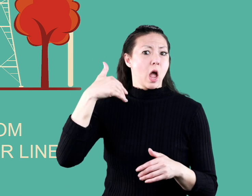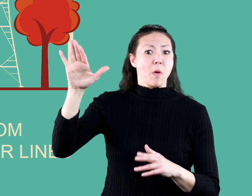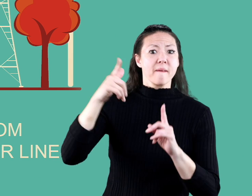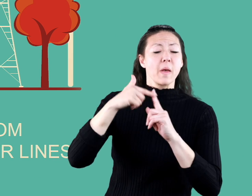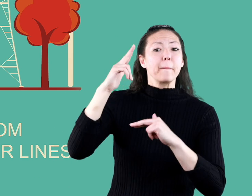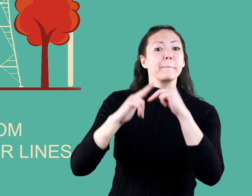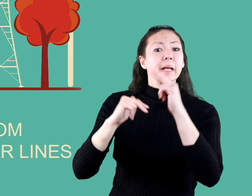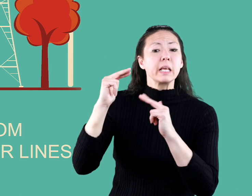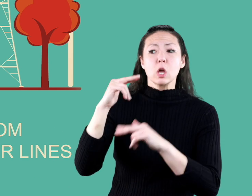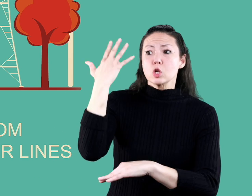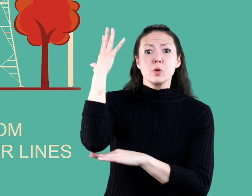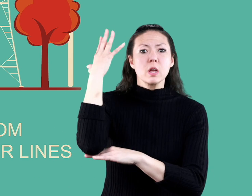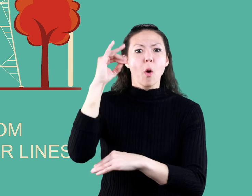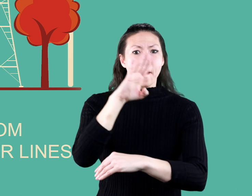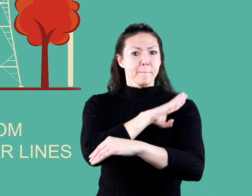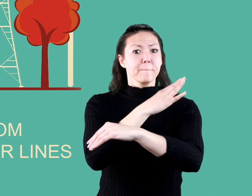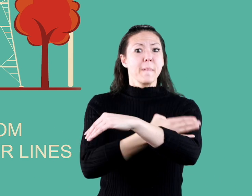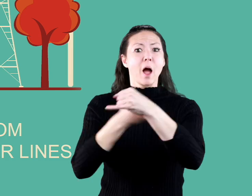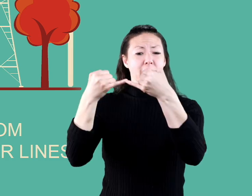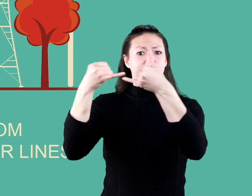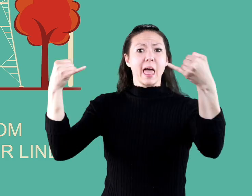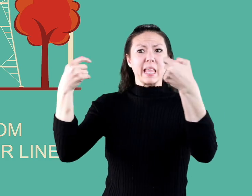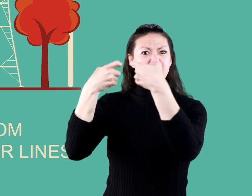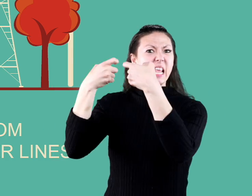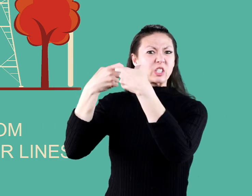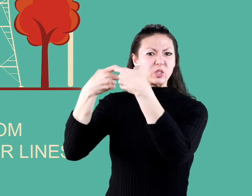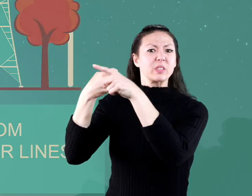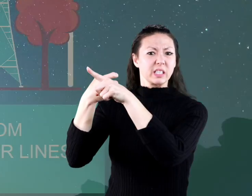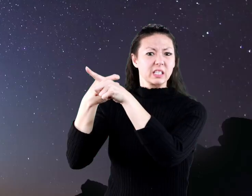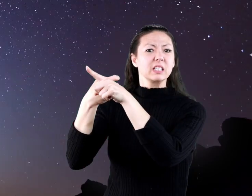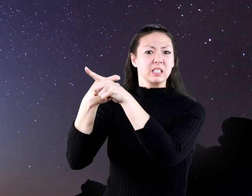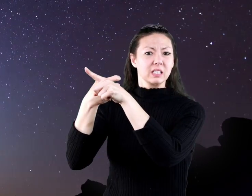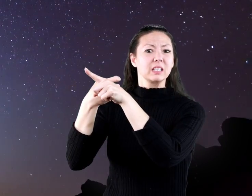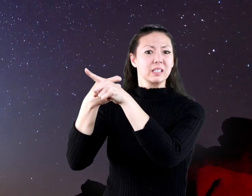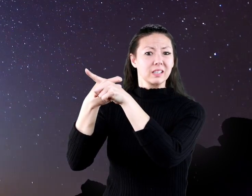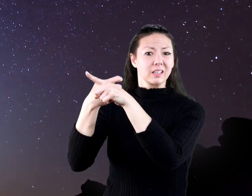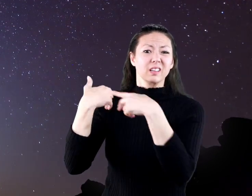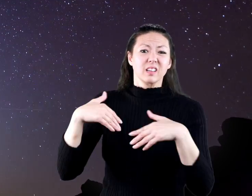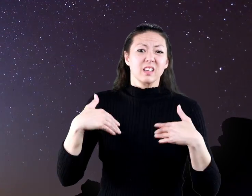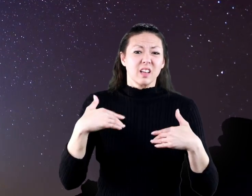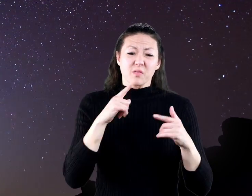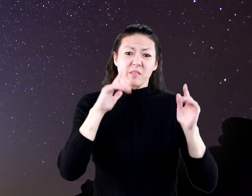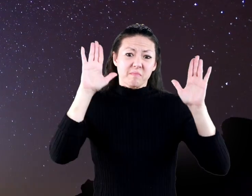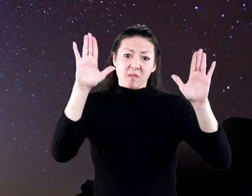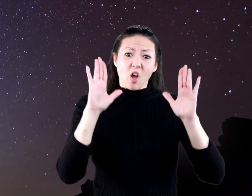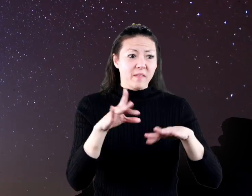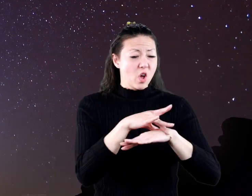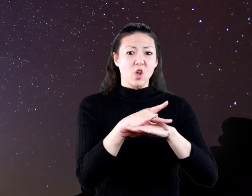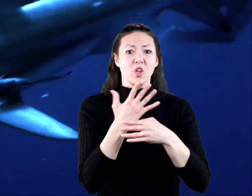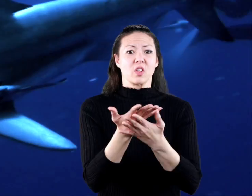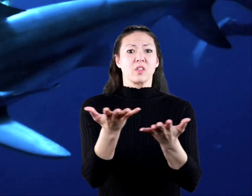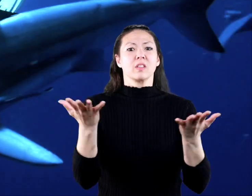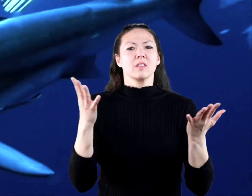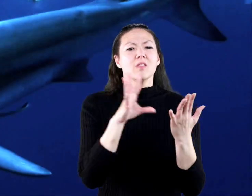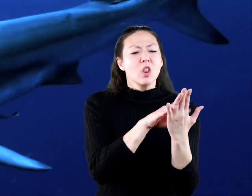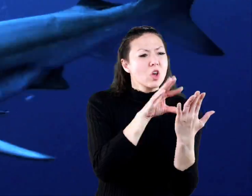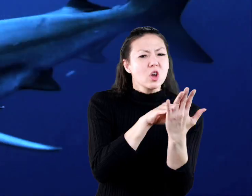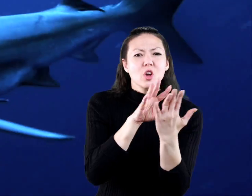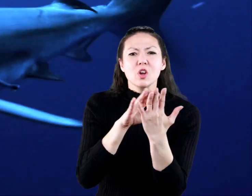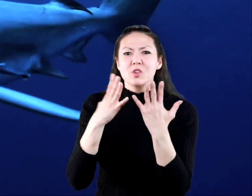clear spot away from buildings and trees and power lines. Living on this magnificent planet is marvelous. So much to learn.